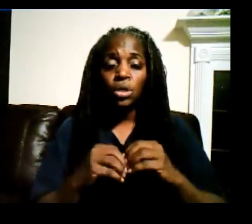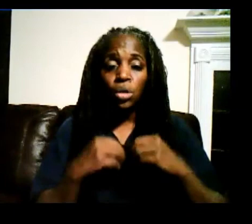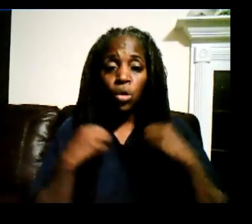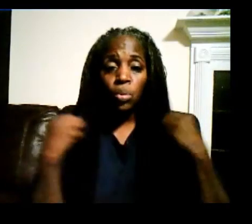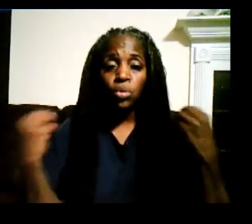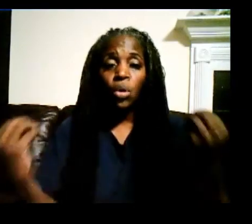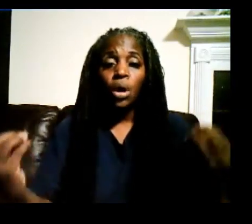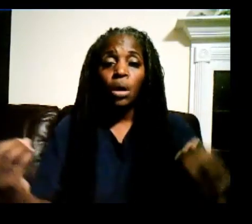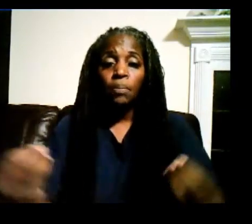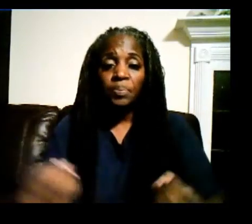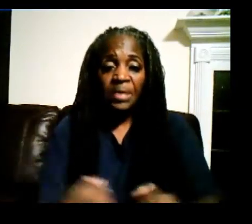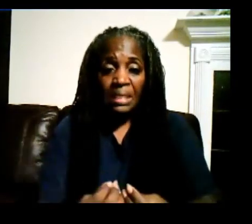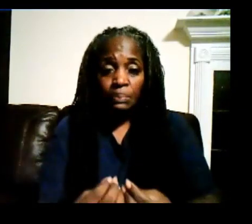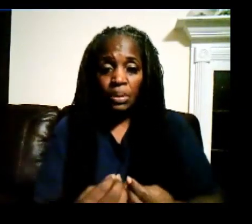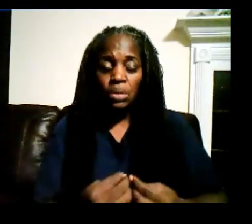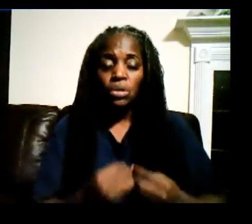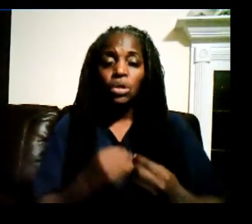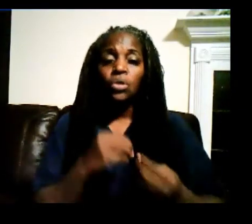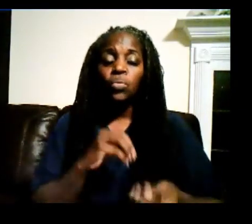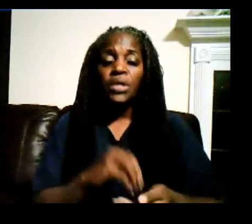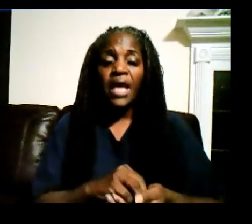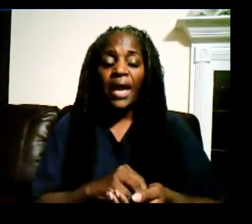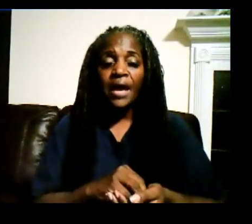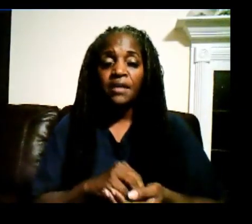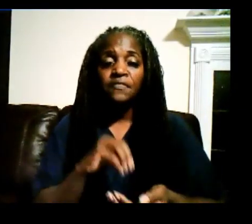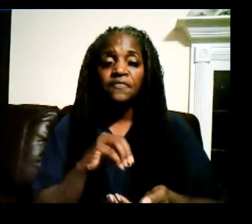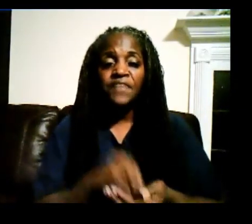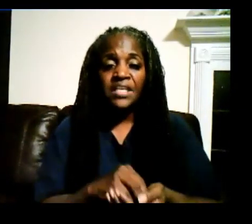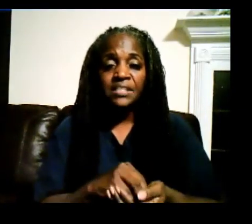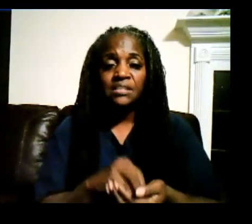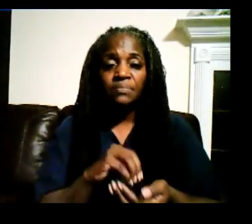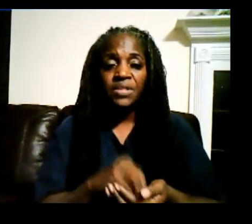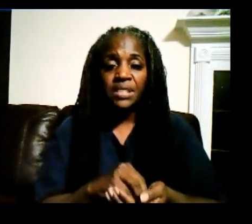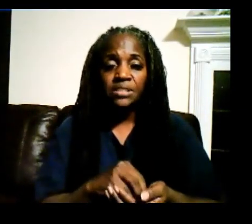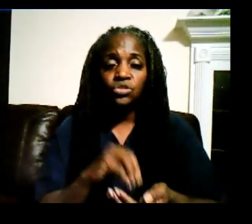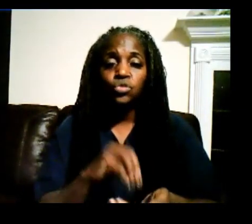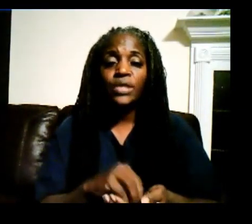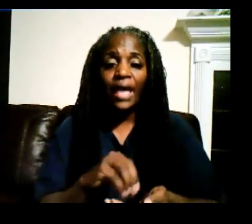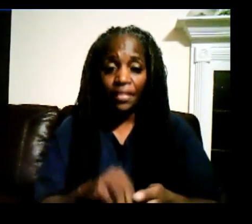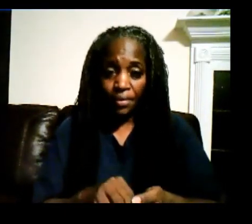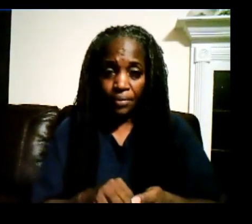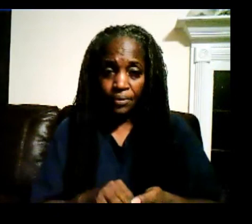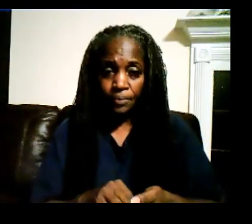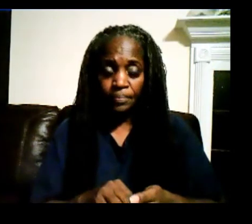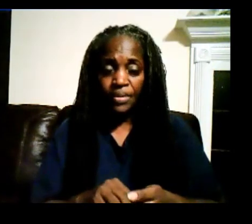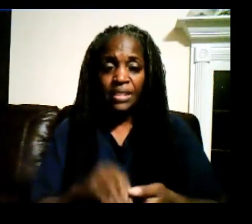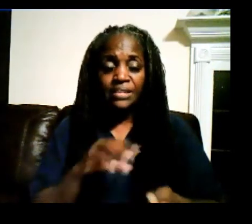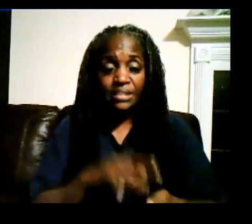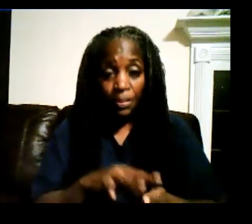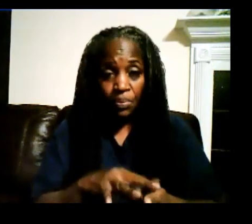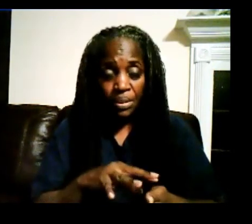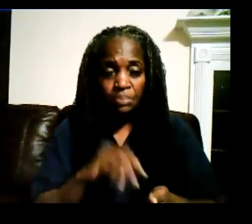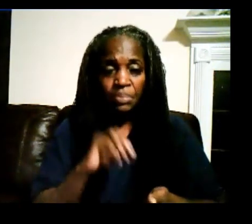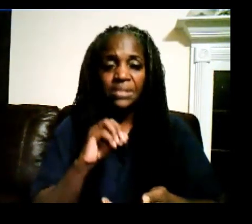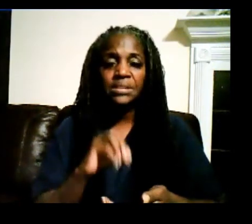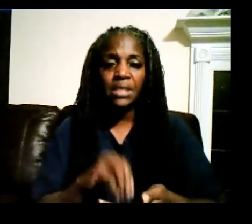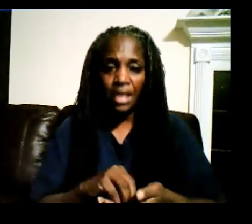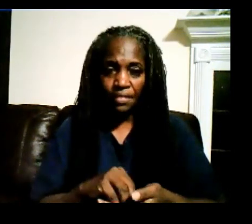global people, we have faced some things together, separately, but together.